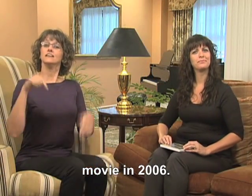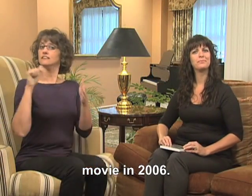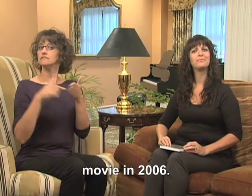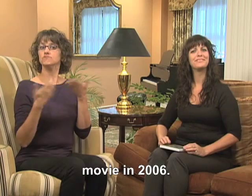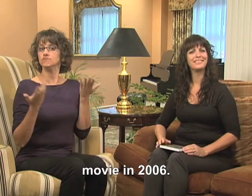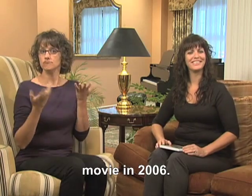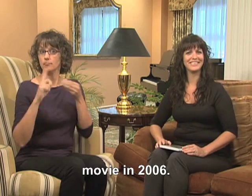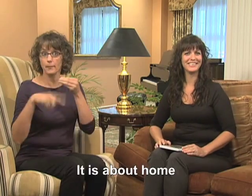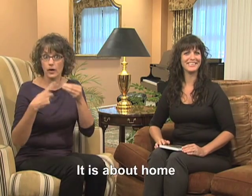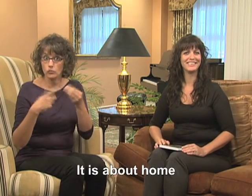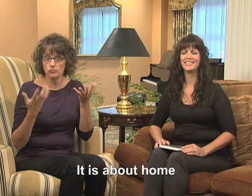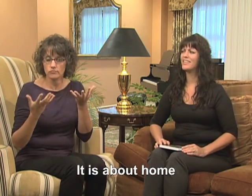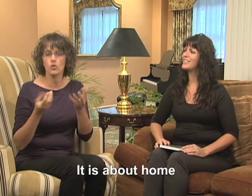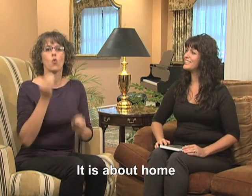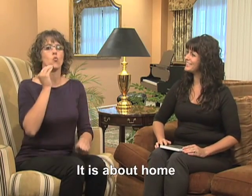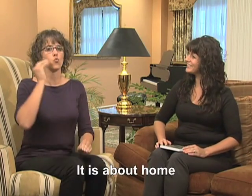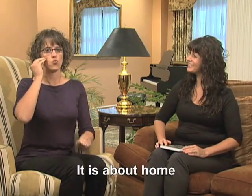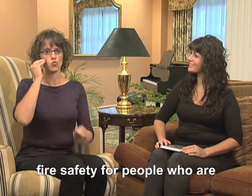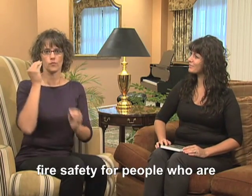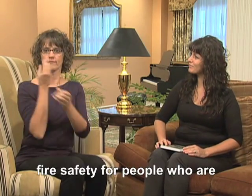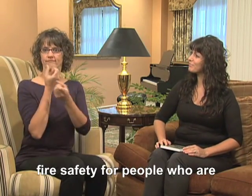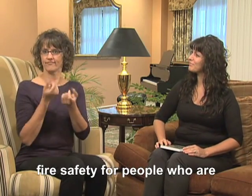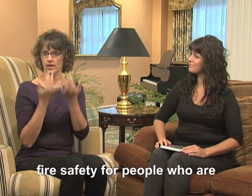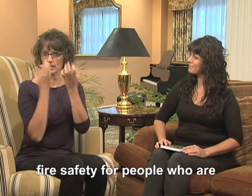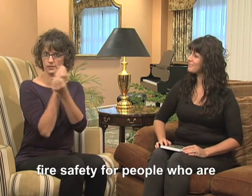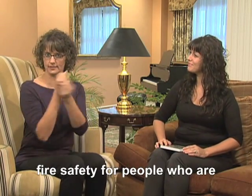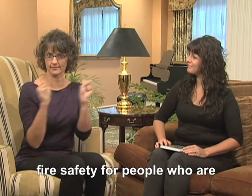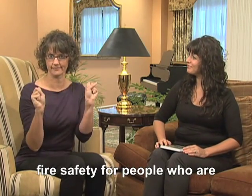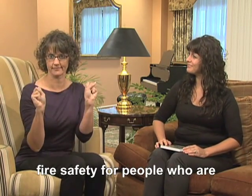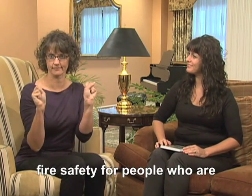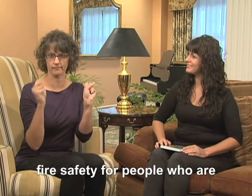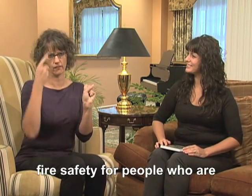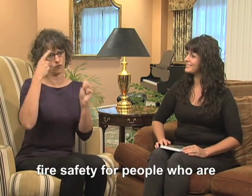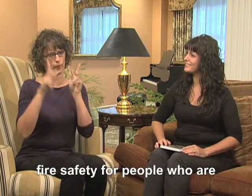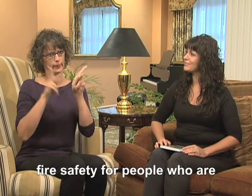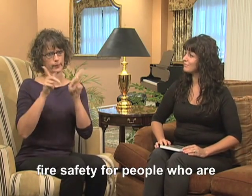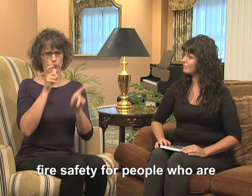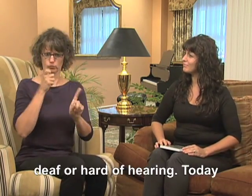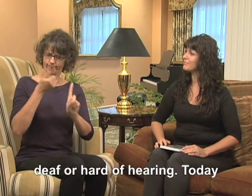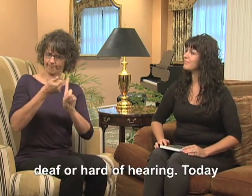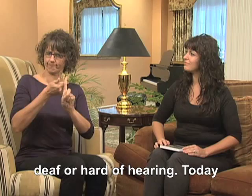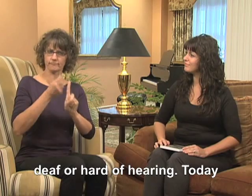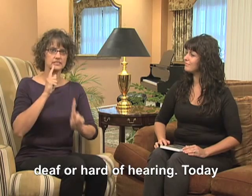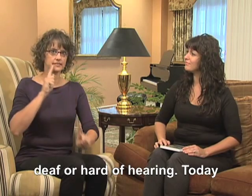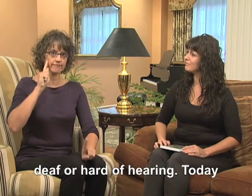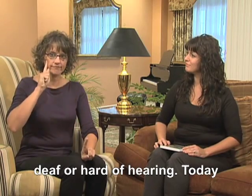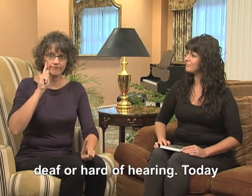It's about home fire safety for people who are deaf or hard of hearing.